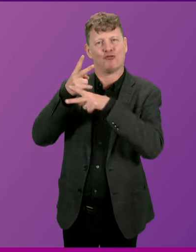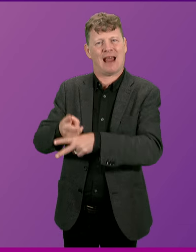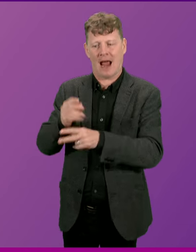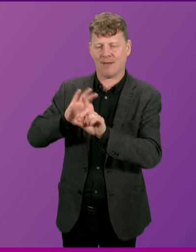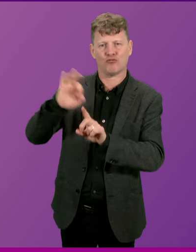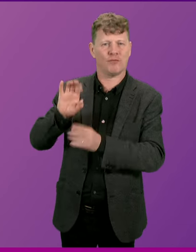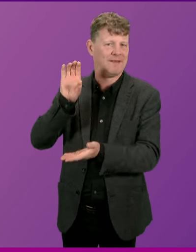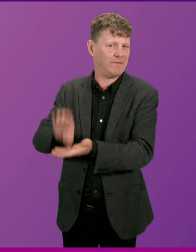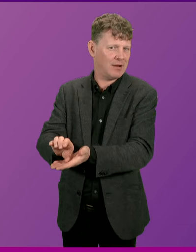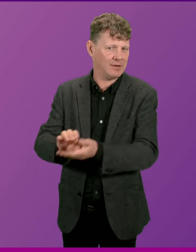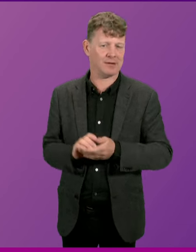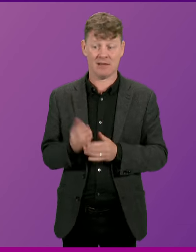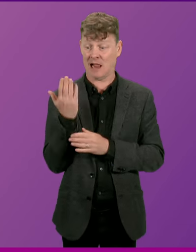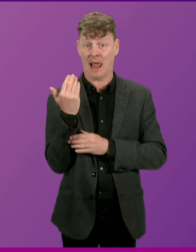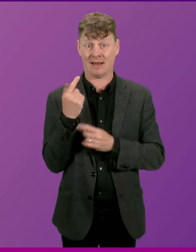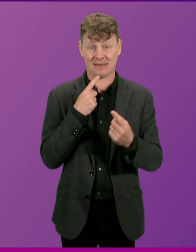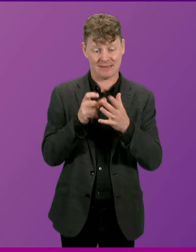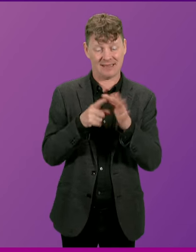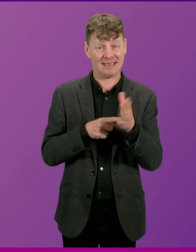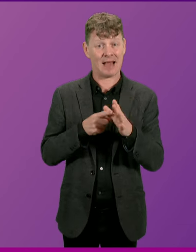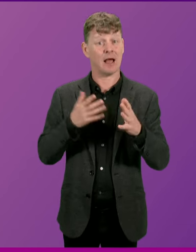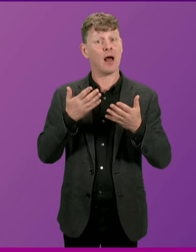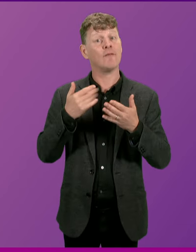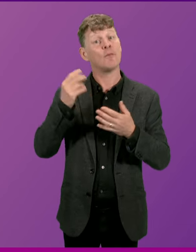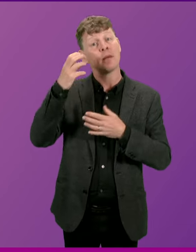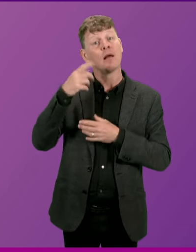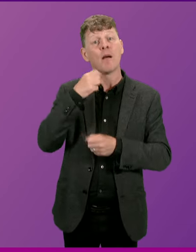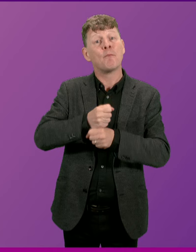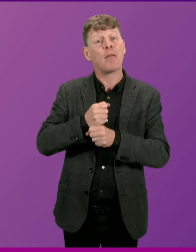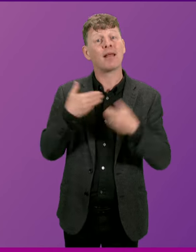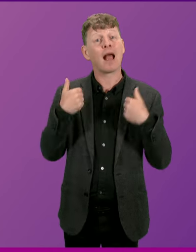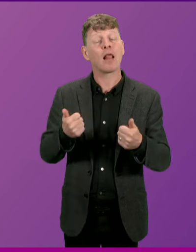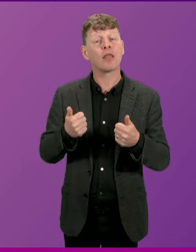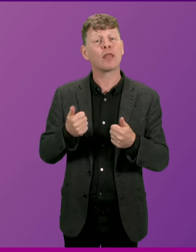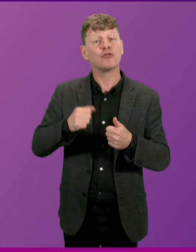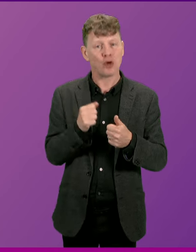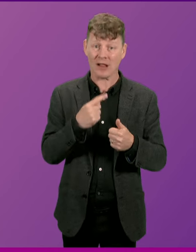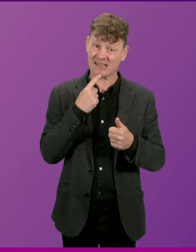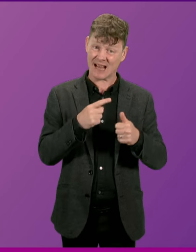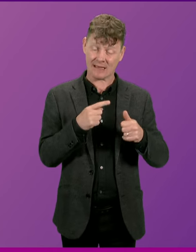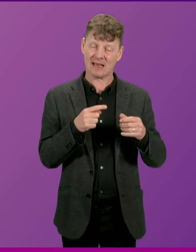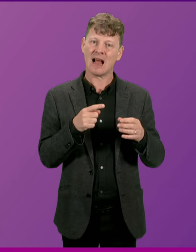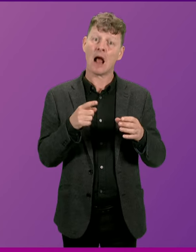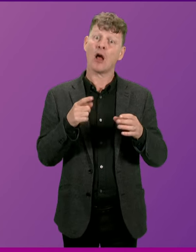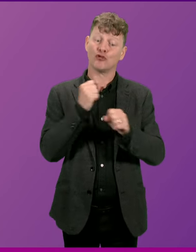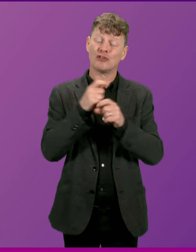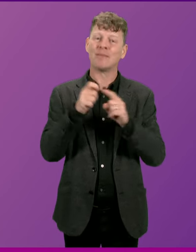The latest data from Public Health Scotland reflects a trend towards fewer, but larger practices that incorporate the